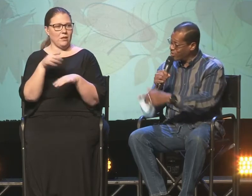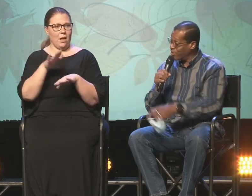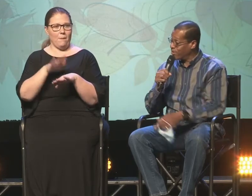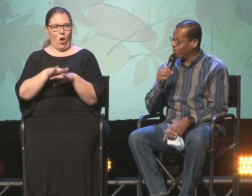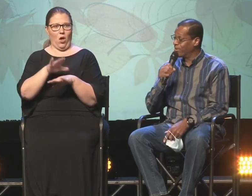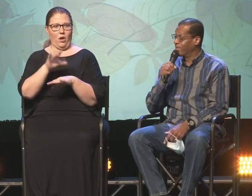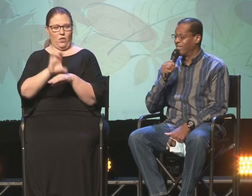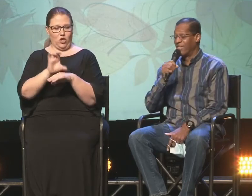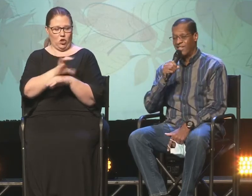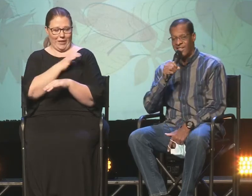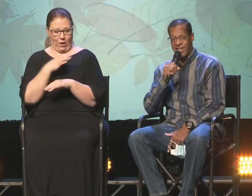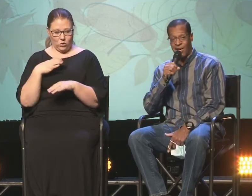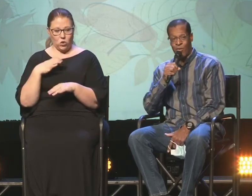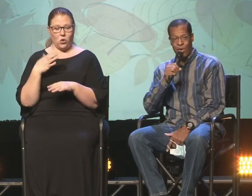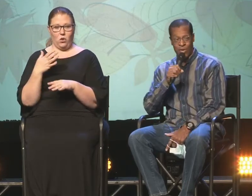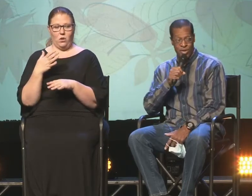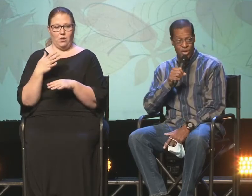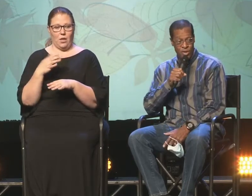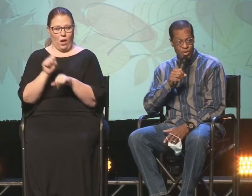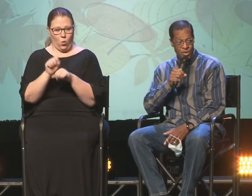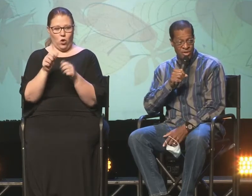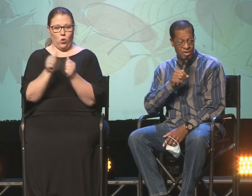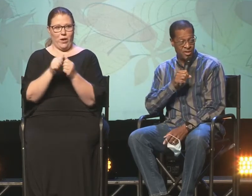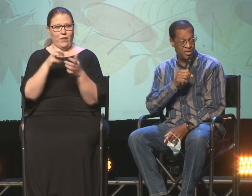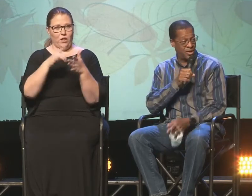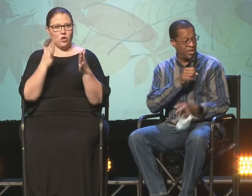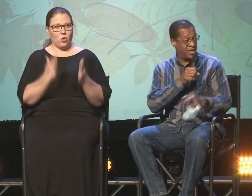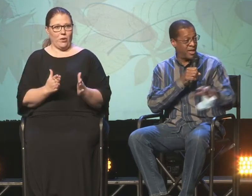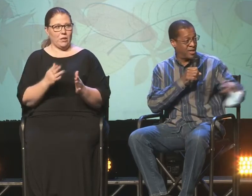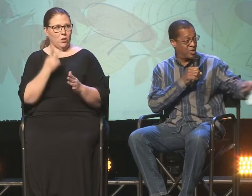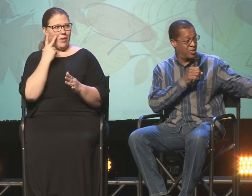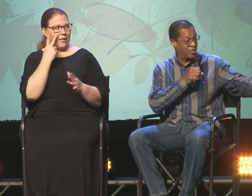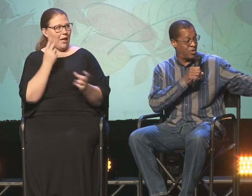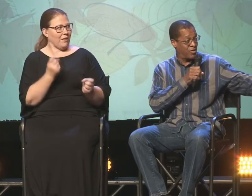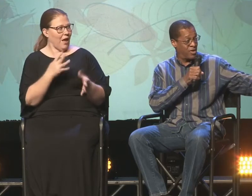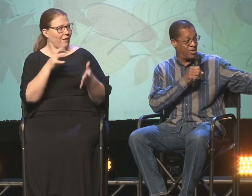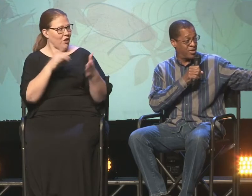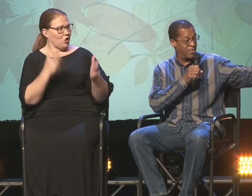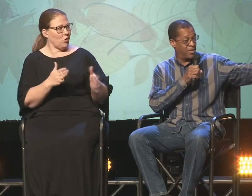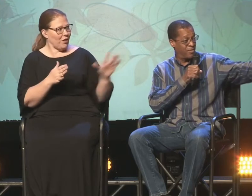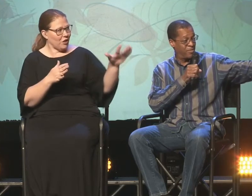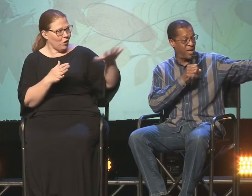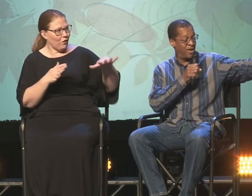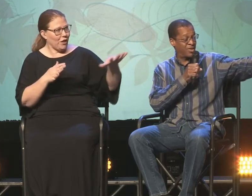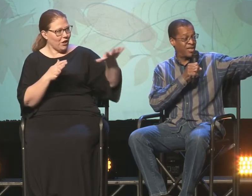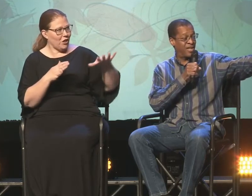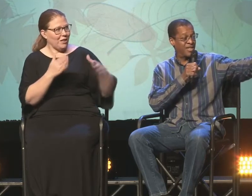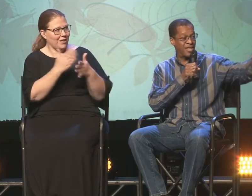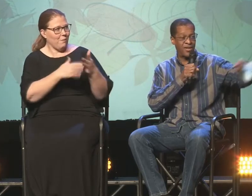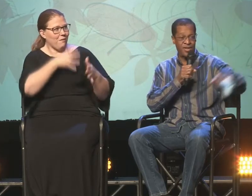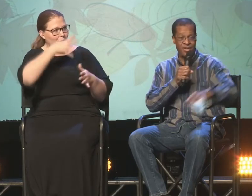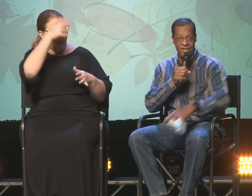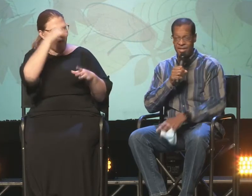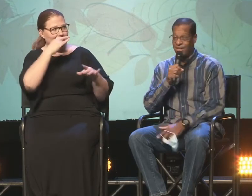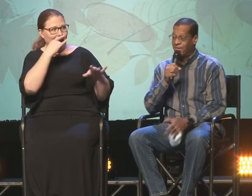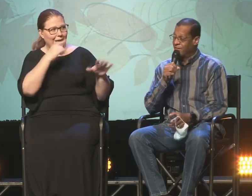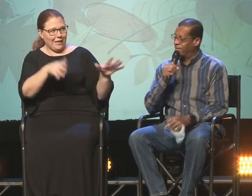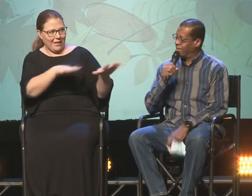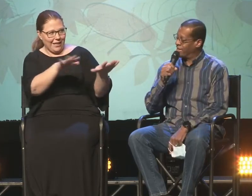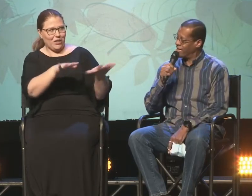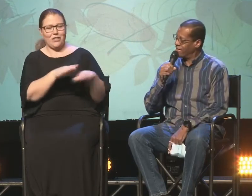council. And I work with the students. So I see a lot of the students over here, some of the parents and kids out here.